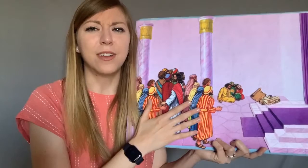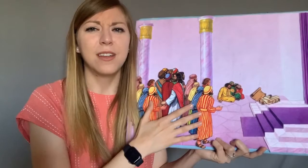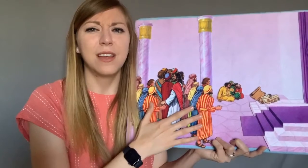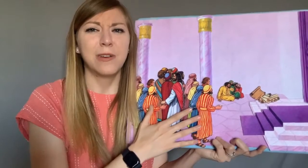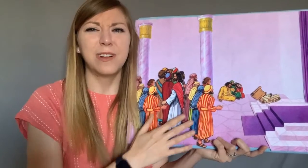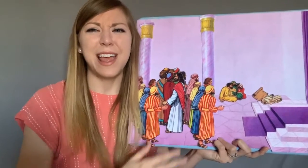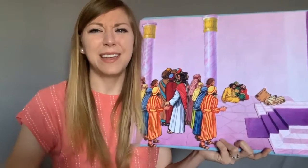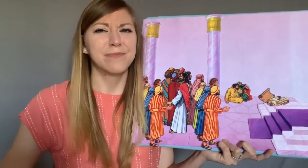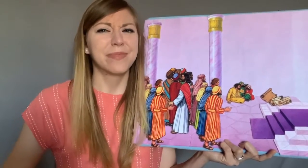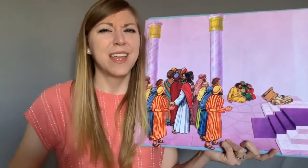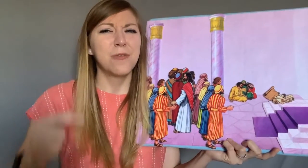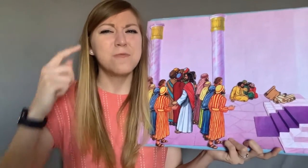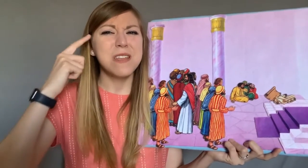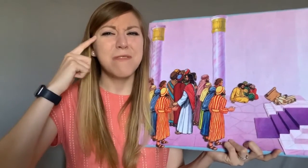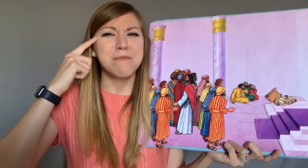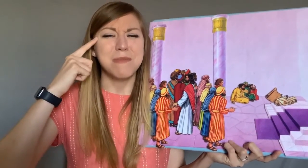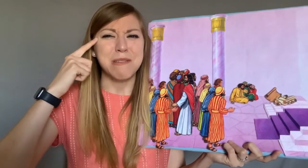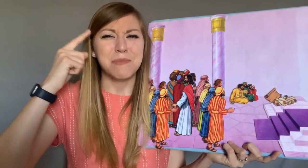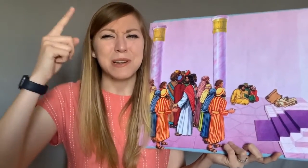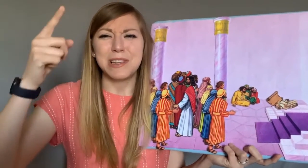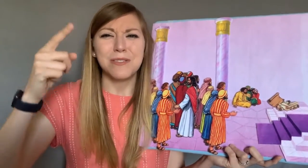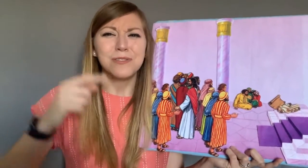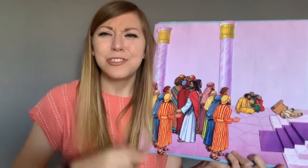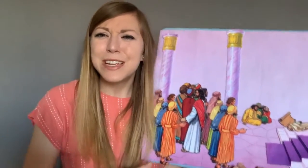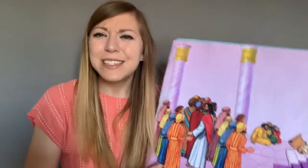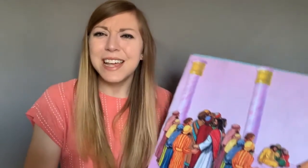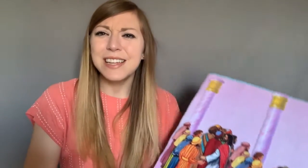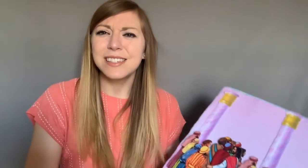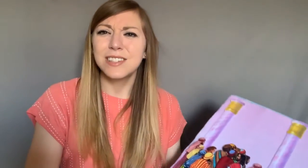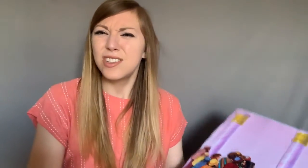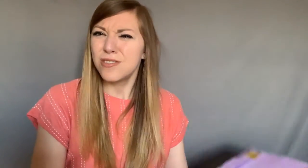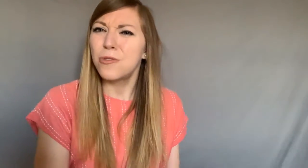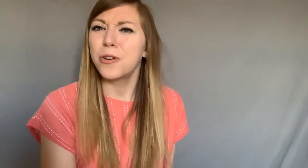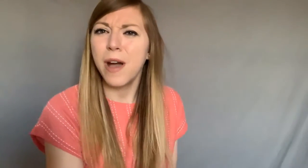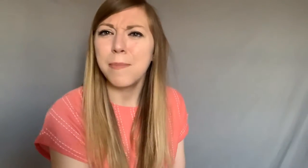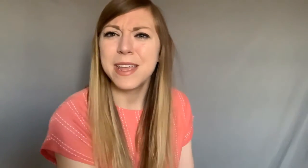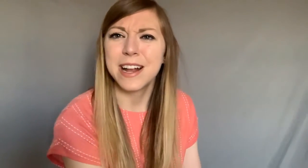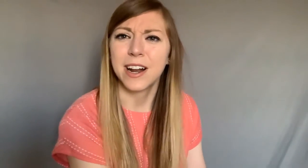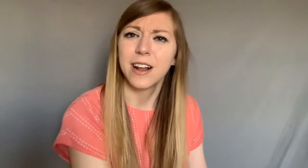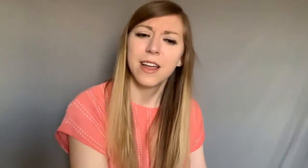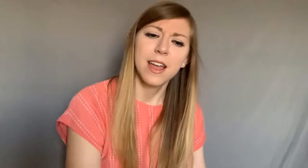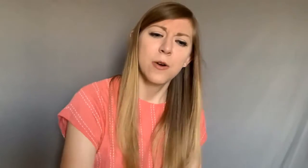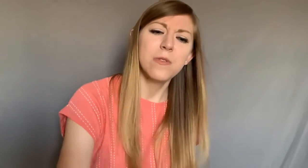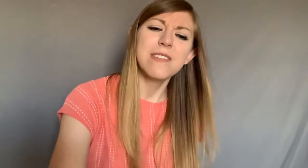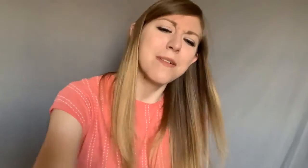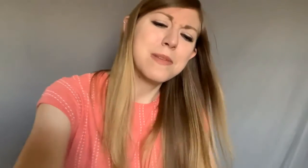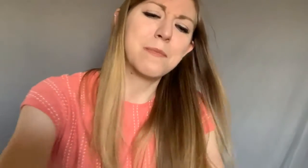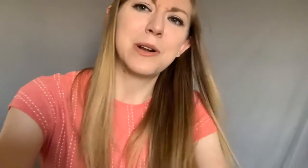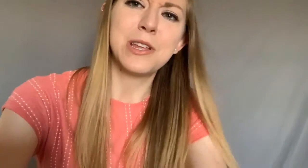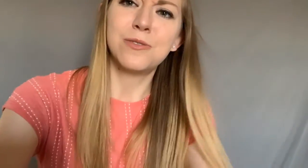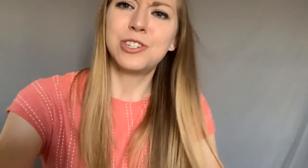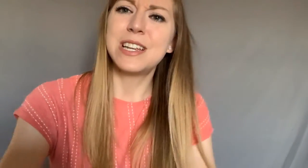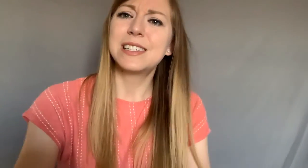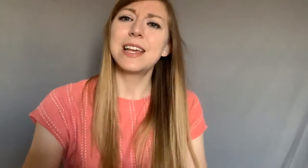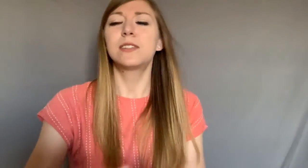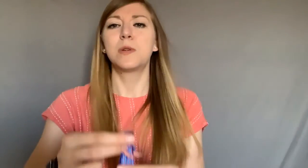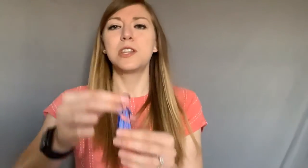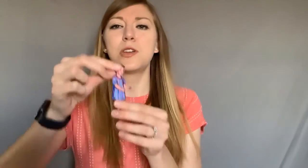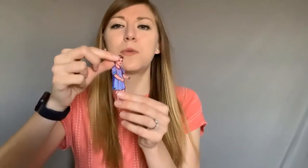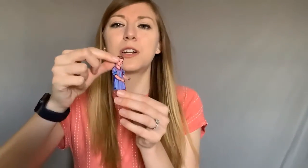were like we remember you Jesus you grew up here we remember you Jesus when you were